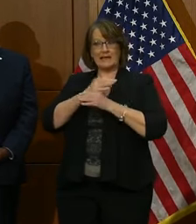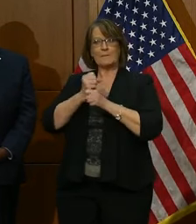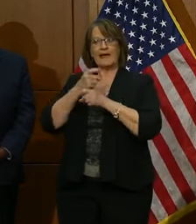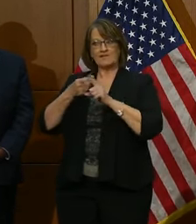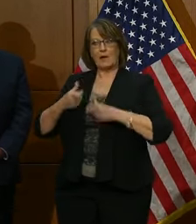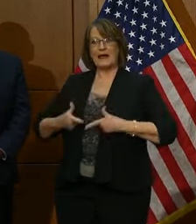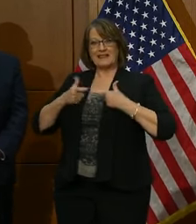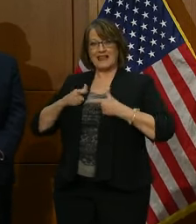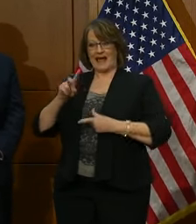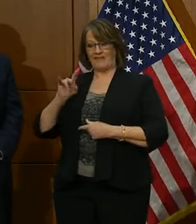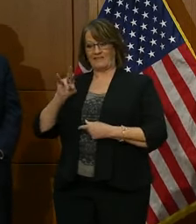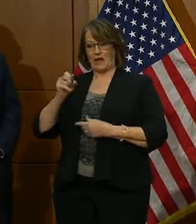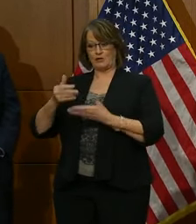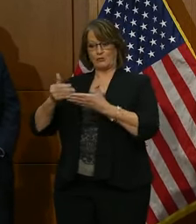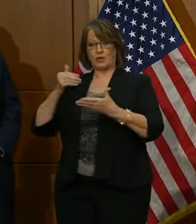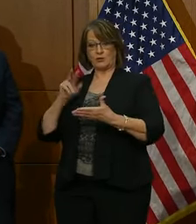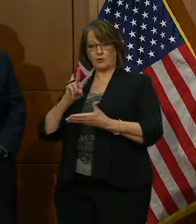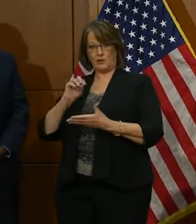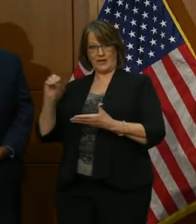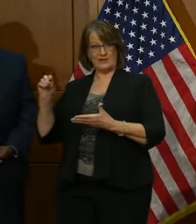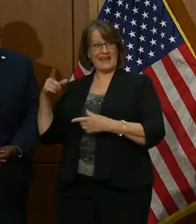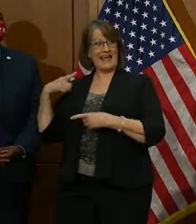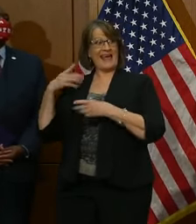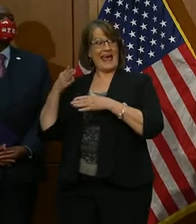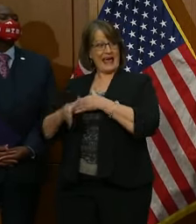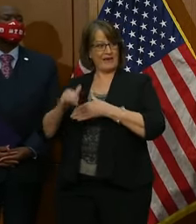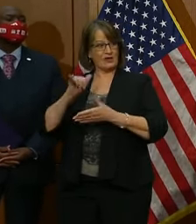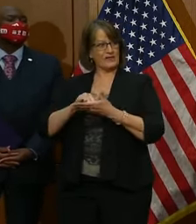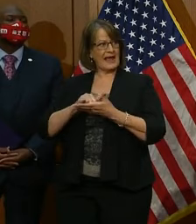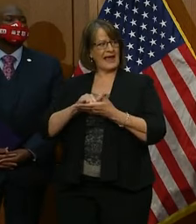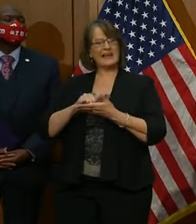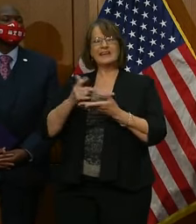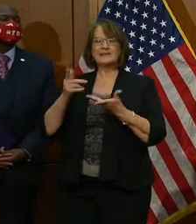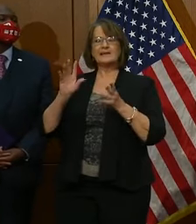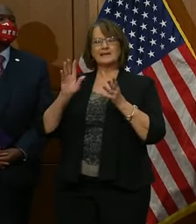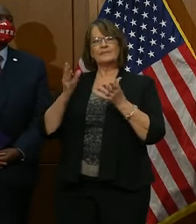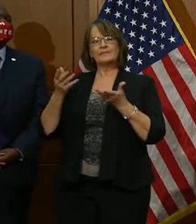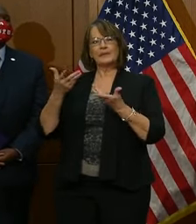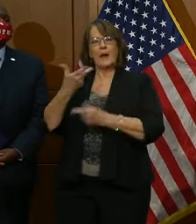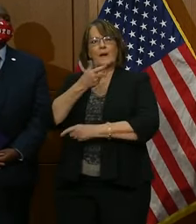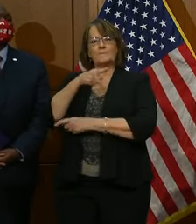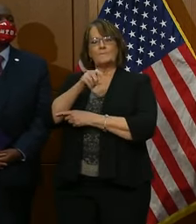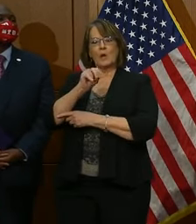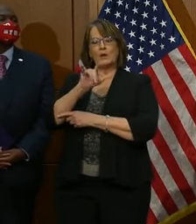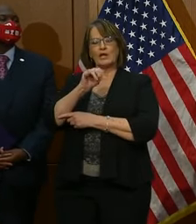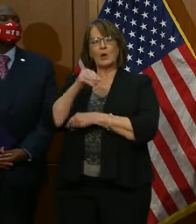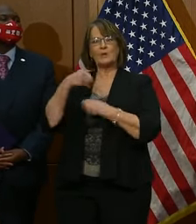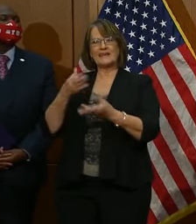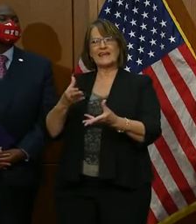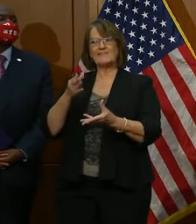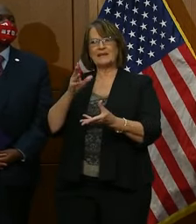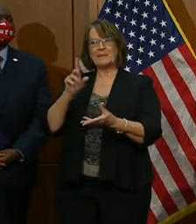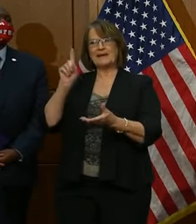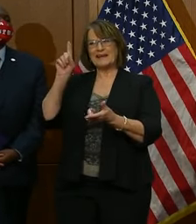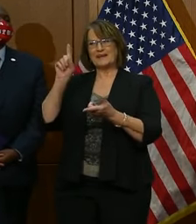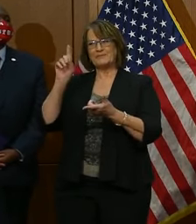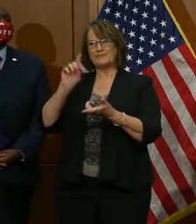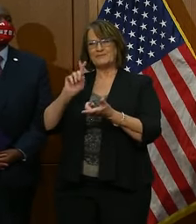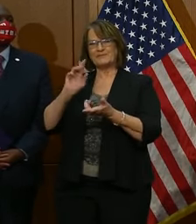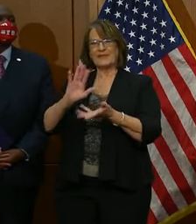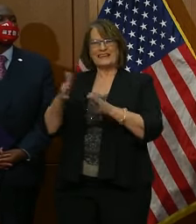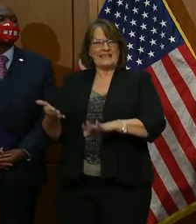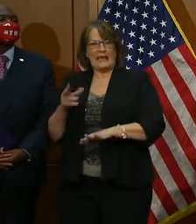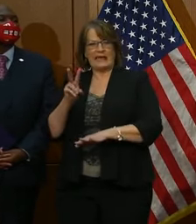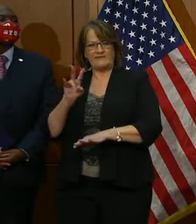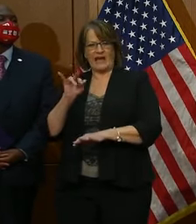2000, and since then it has been made from a deadened or attenuated form of that same virus. Likewise, vaccines for